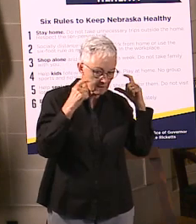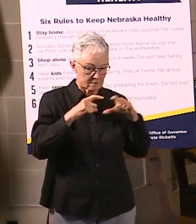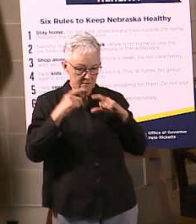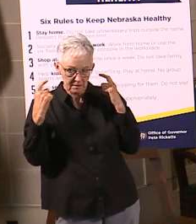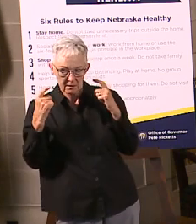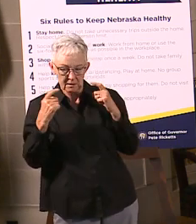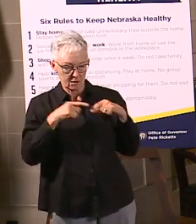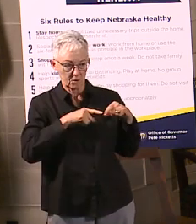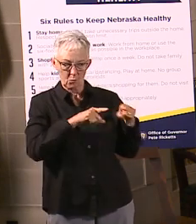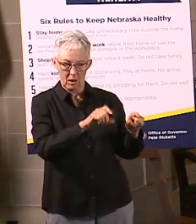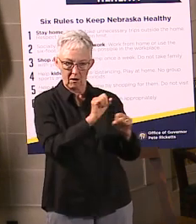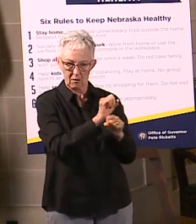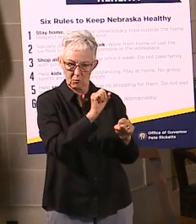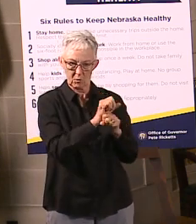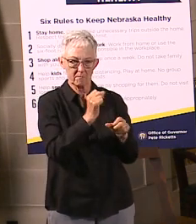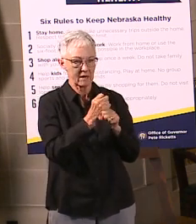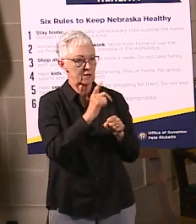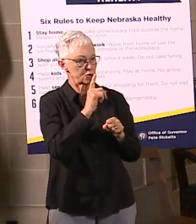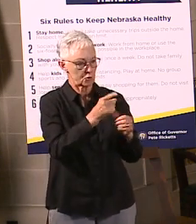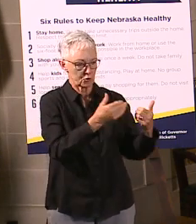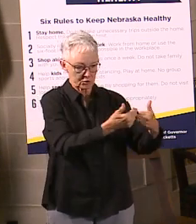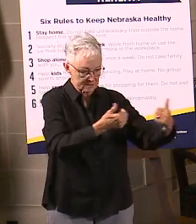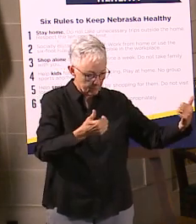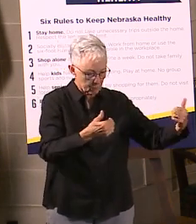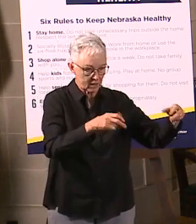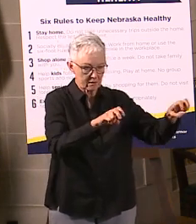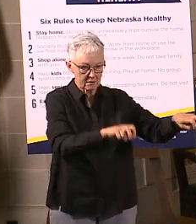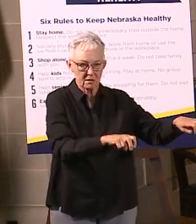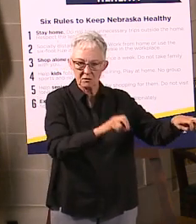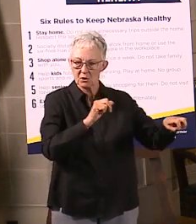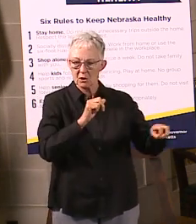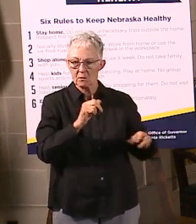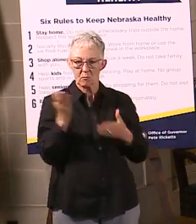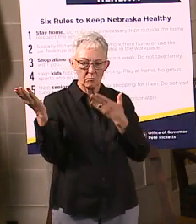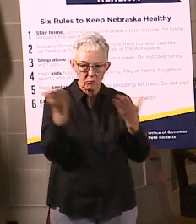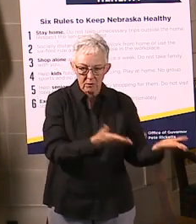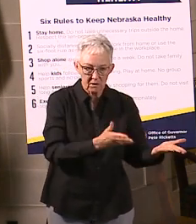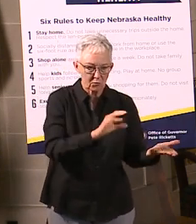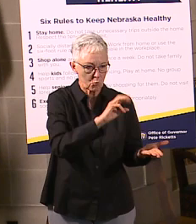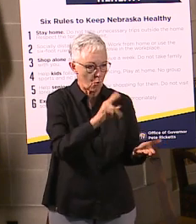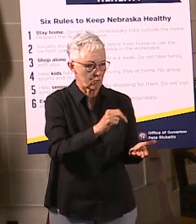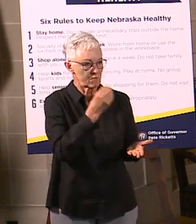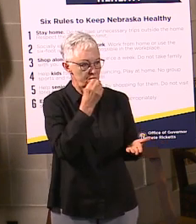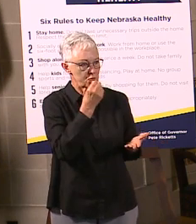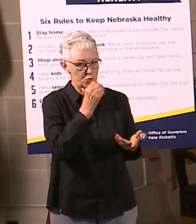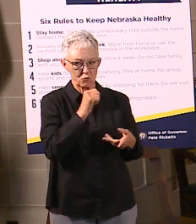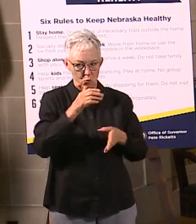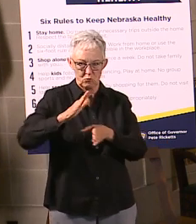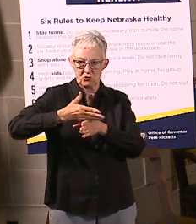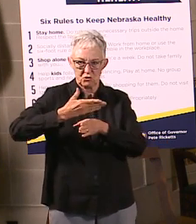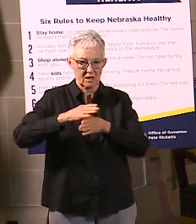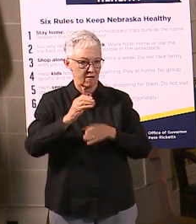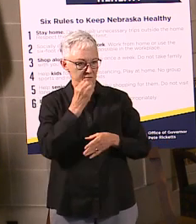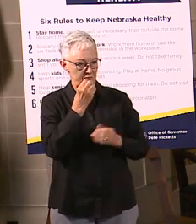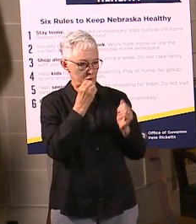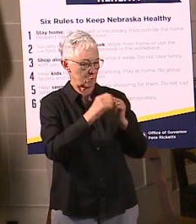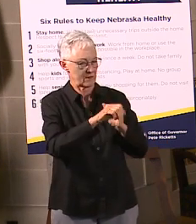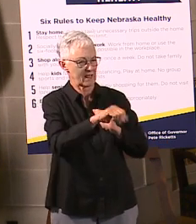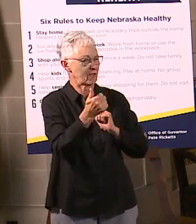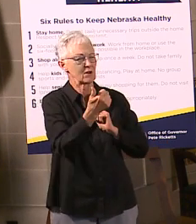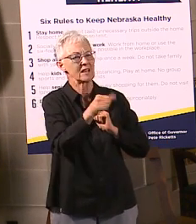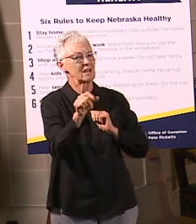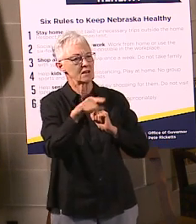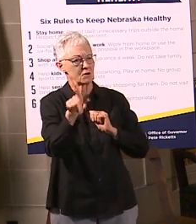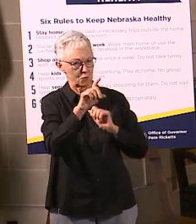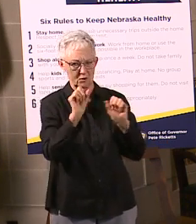workplace, bring your own lunch, don't share lunch, that kind of thing. So all good things you can do to be able to help slow the spread of virus